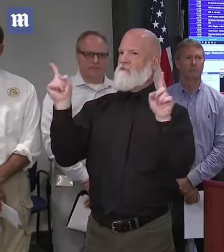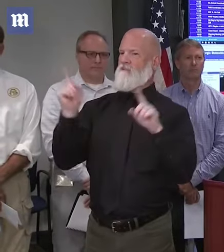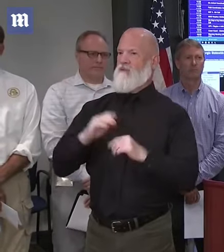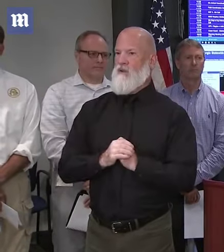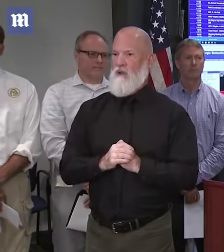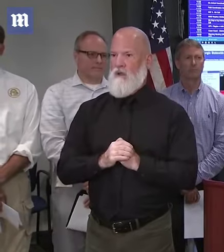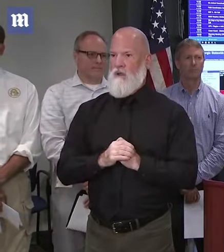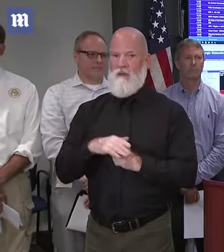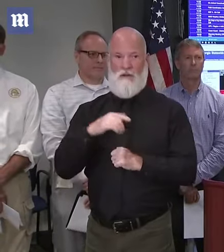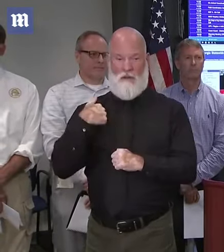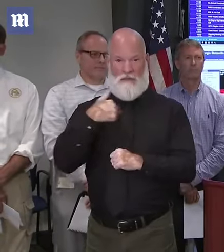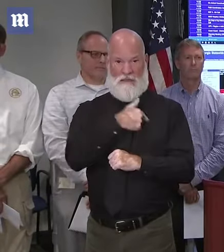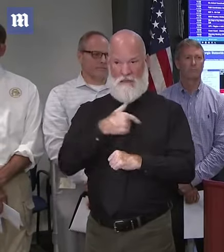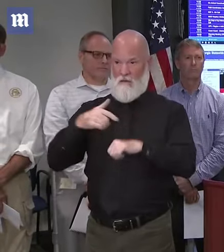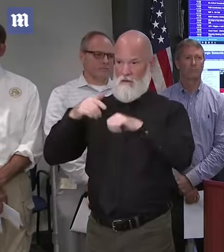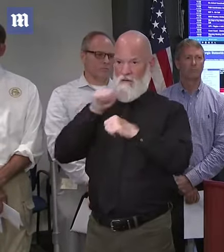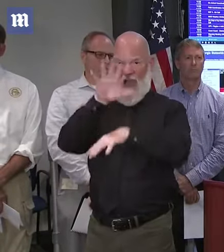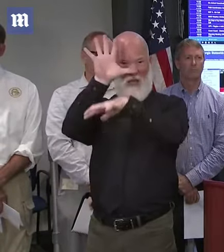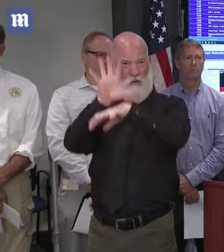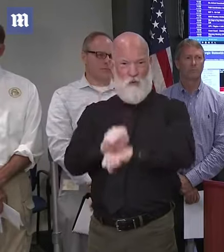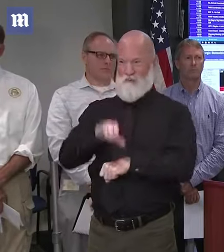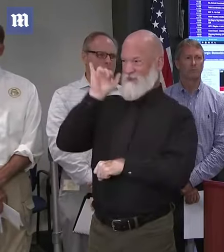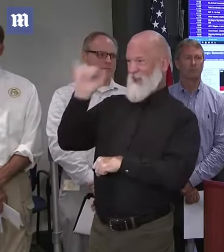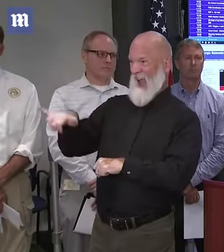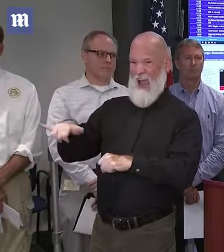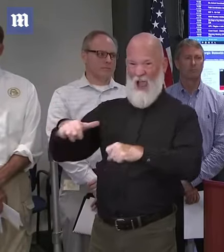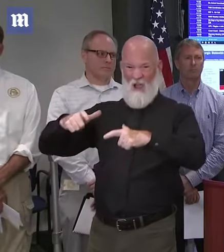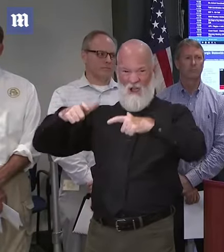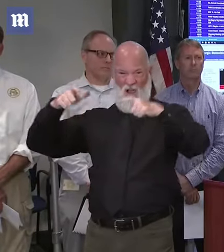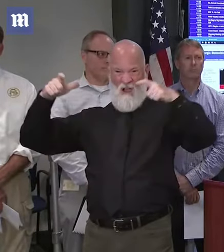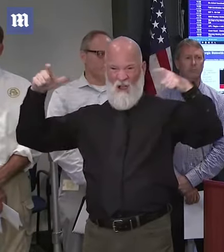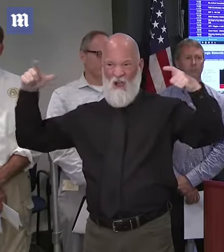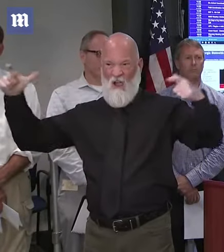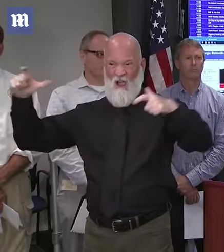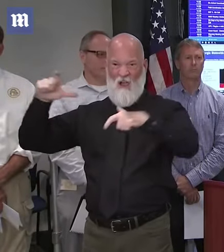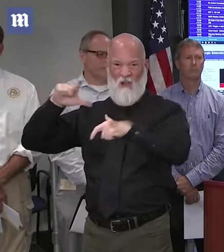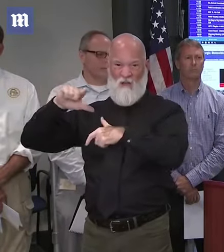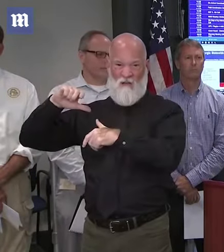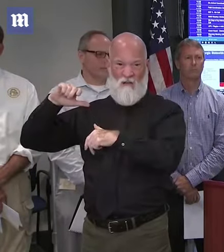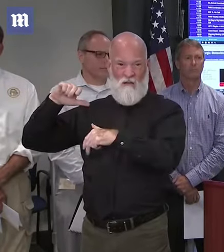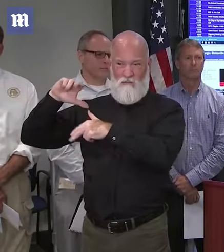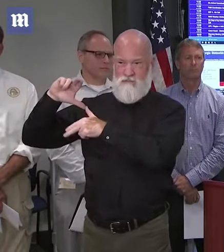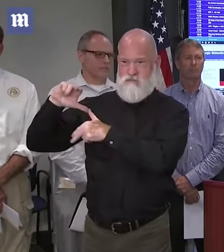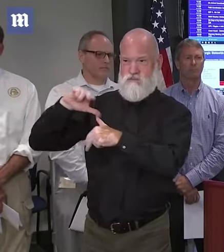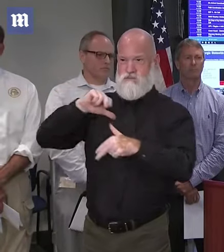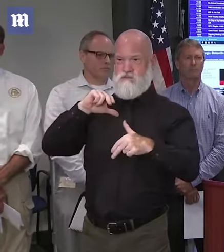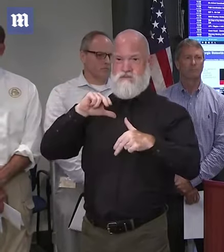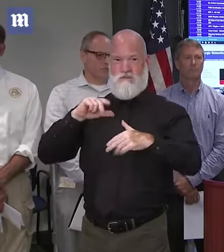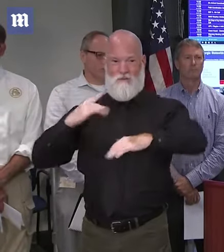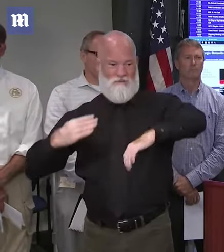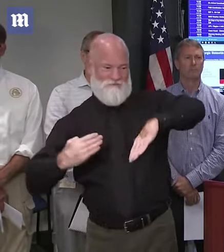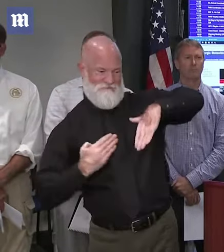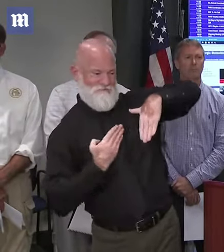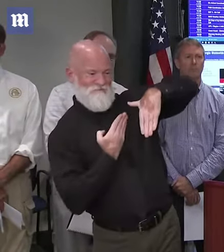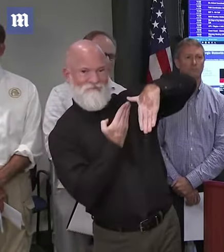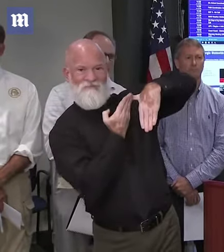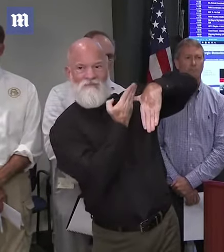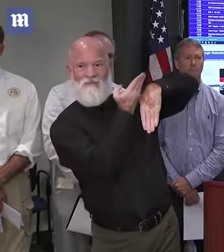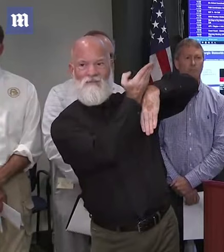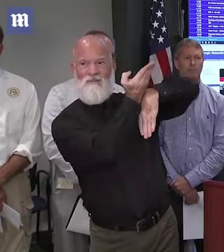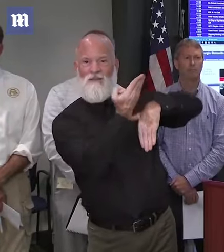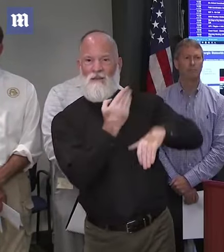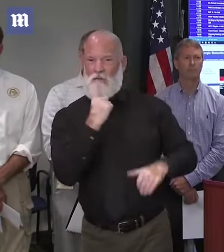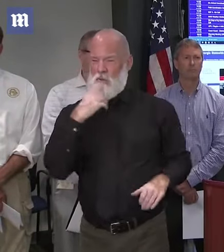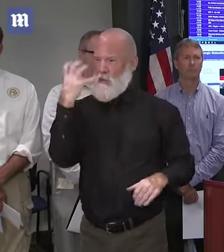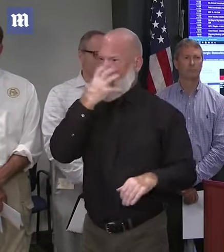magnitude of a hurricane such as this hitting in the direction that it is traveling and with the intensity with